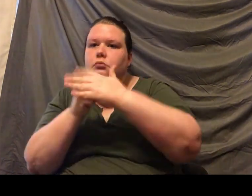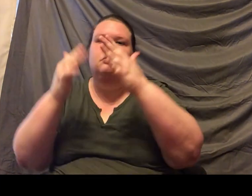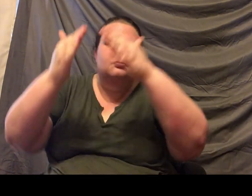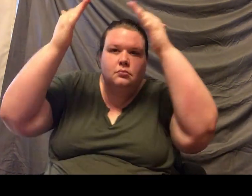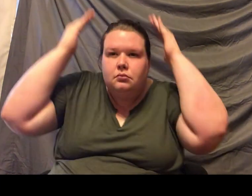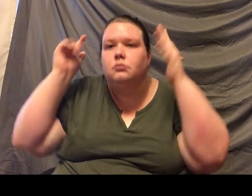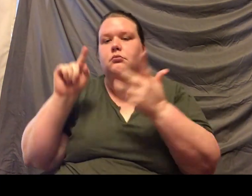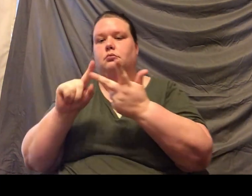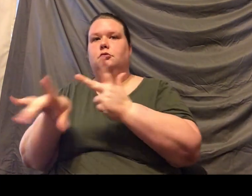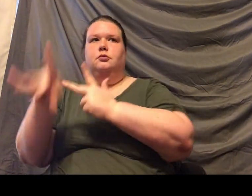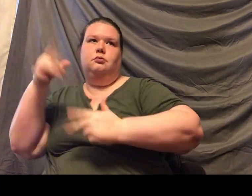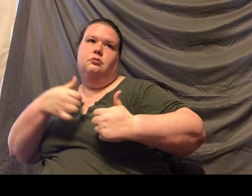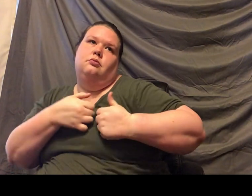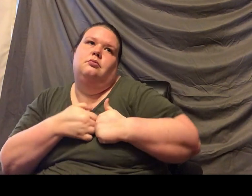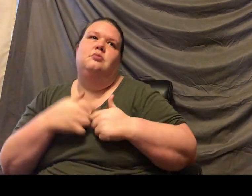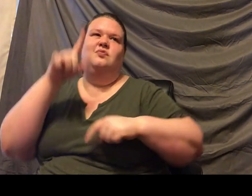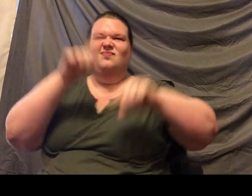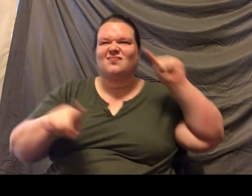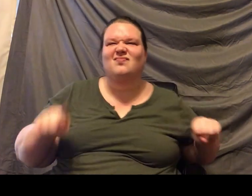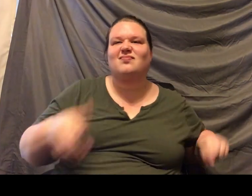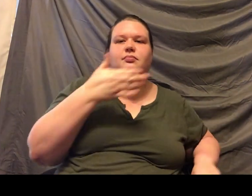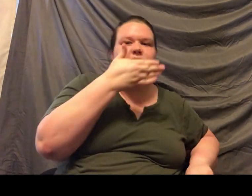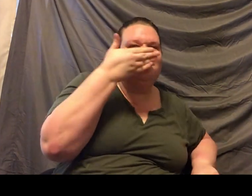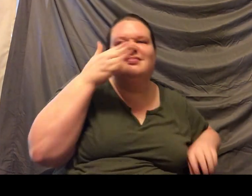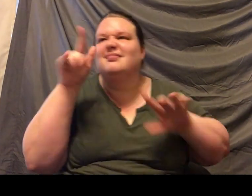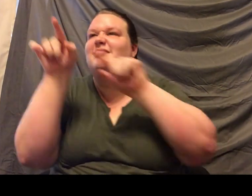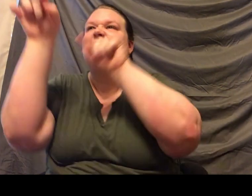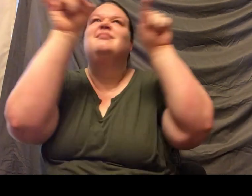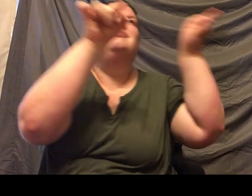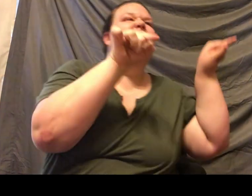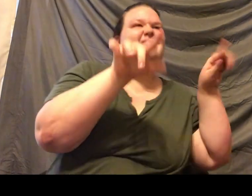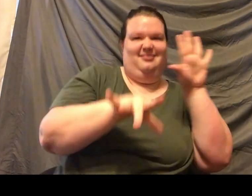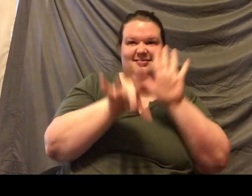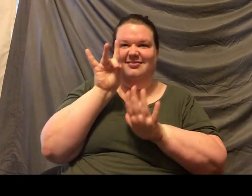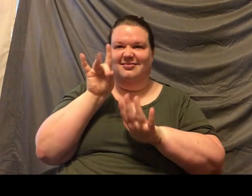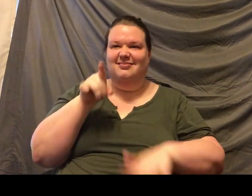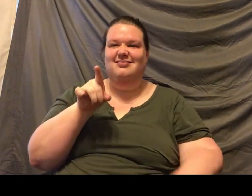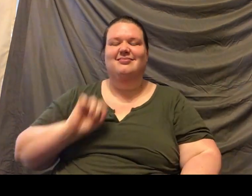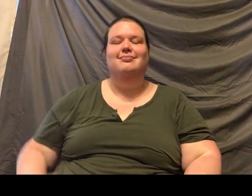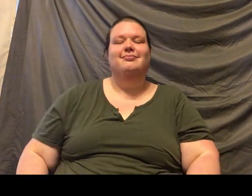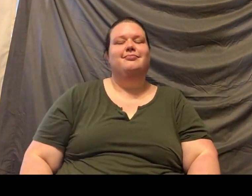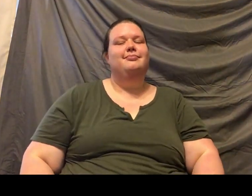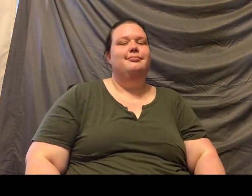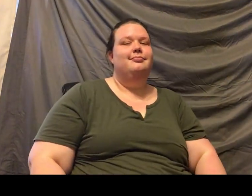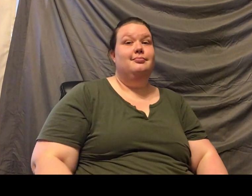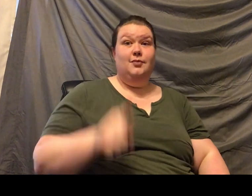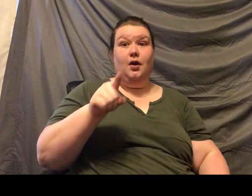He might find a mate. He might find another hiding spot. But yeah, he does use that big nose to be able to smell around. You going to sleep